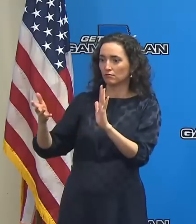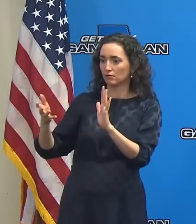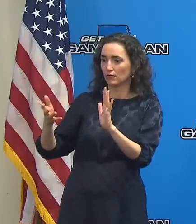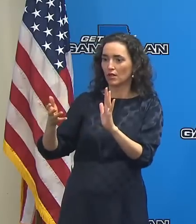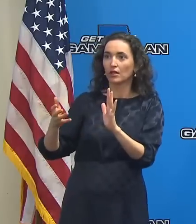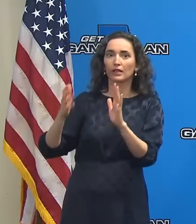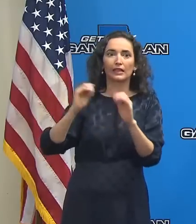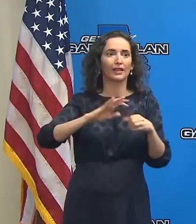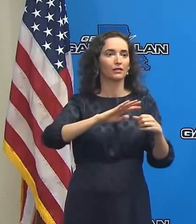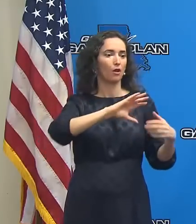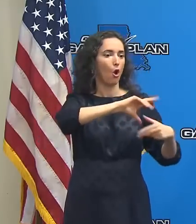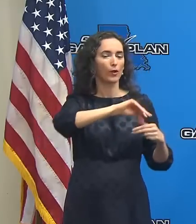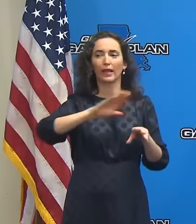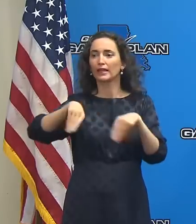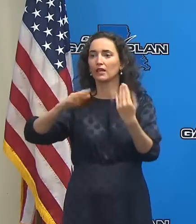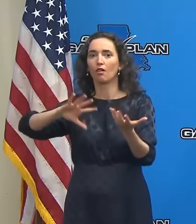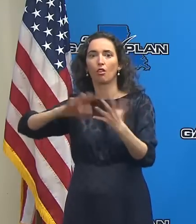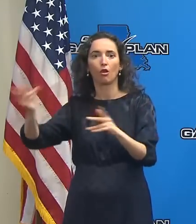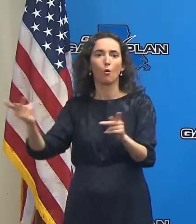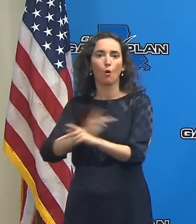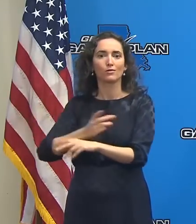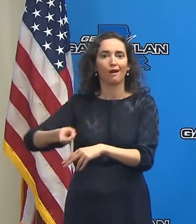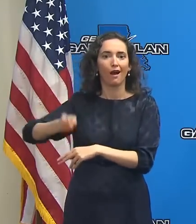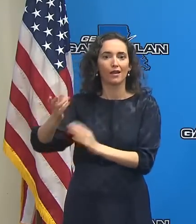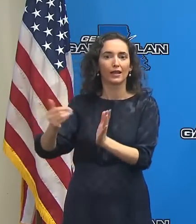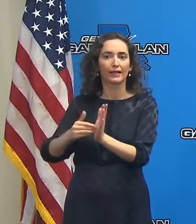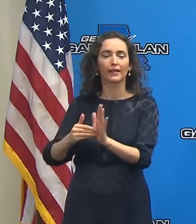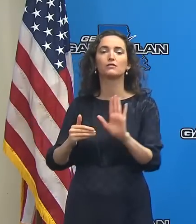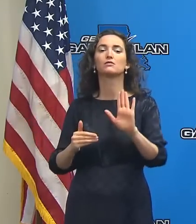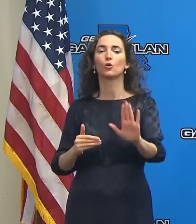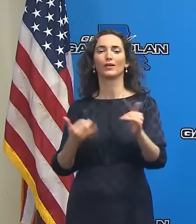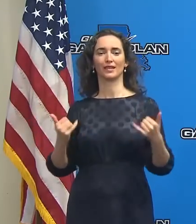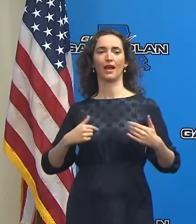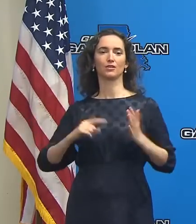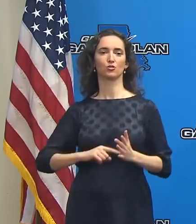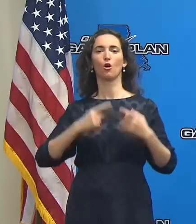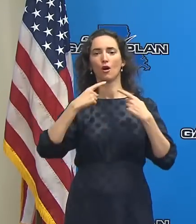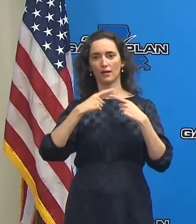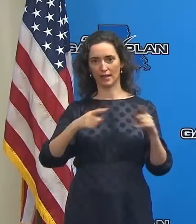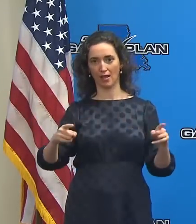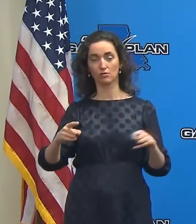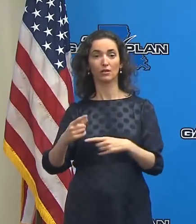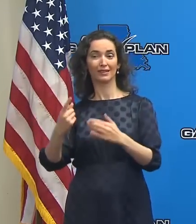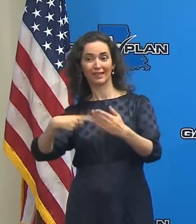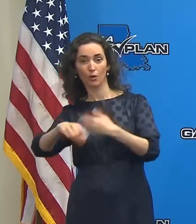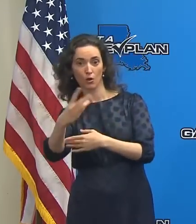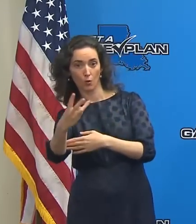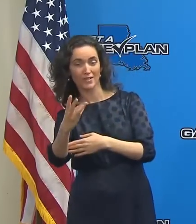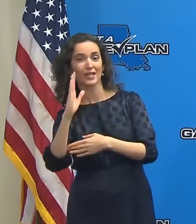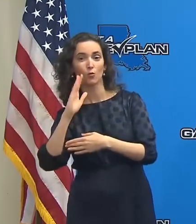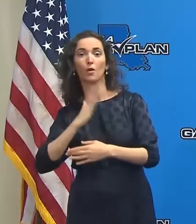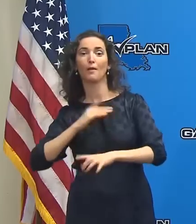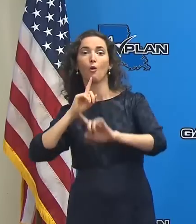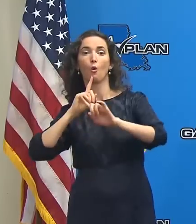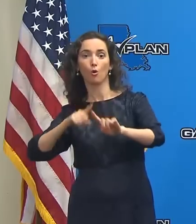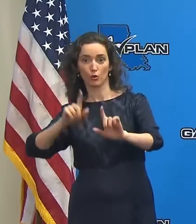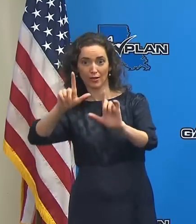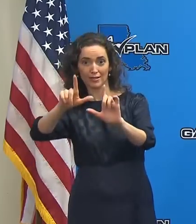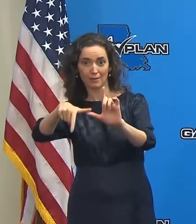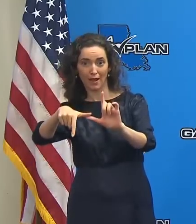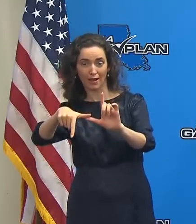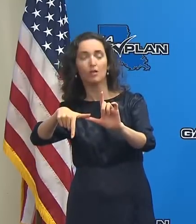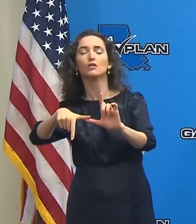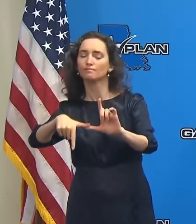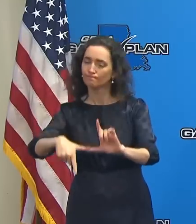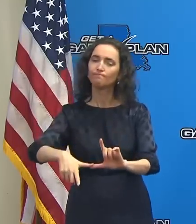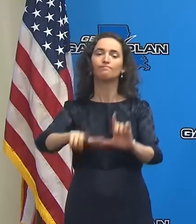next public health emergency will maintain the indoor mask mandate in public spaces for those